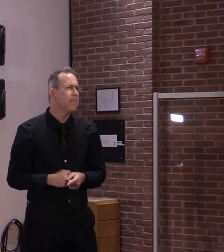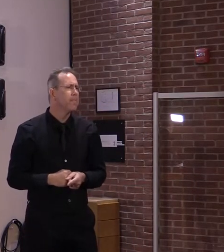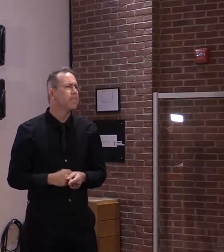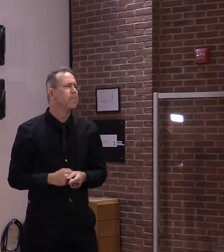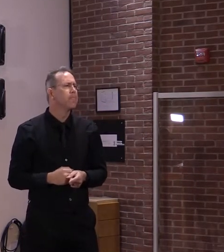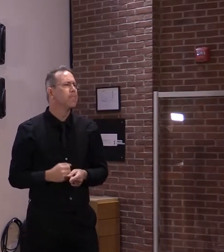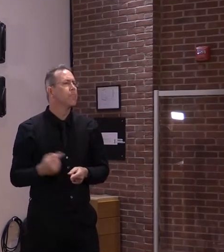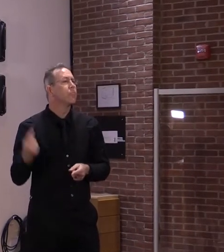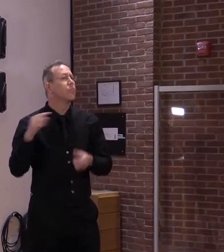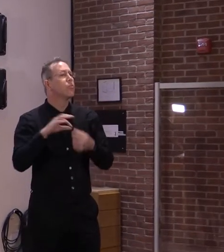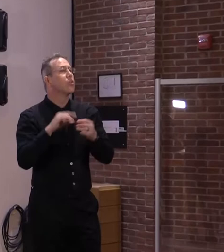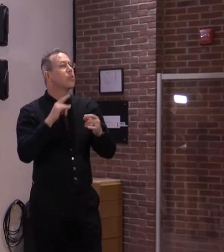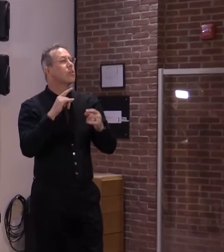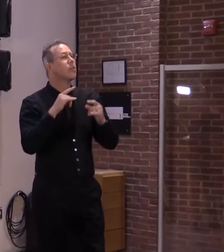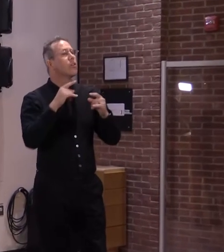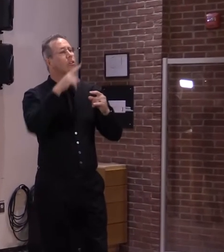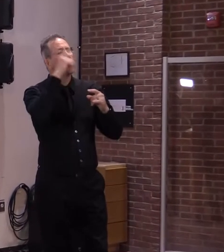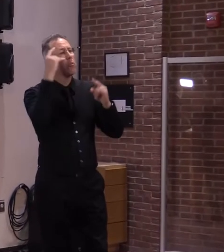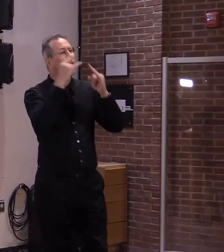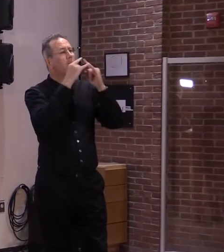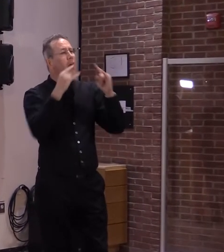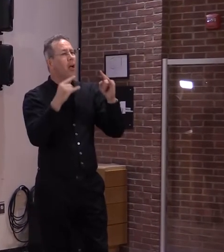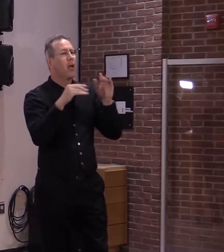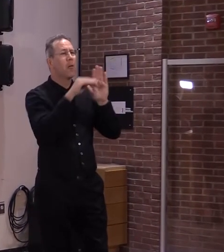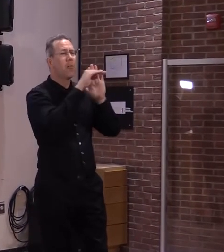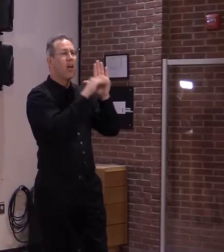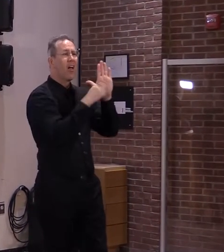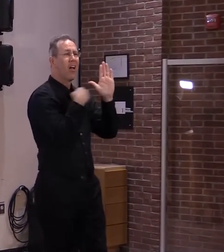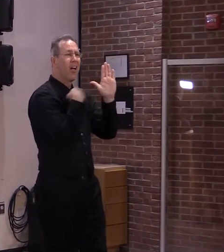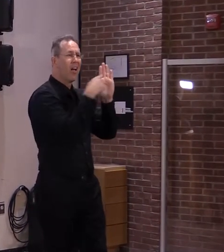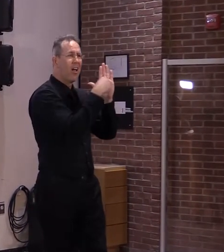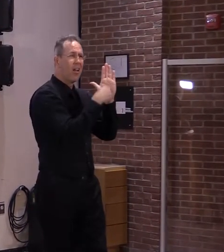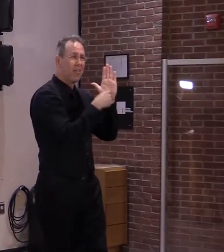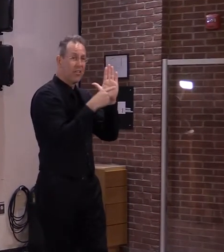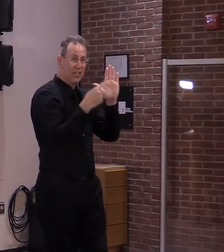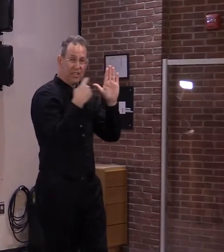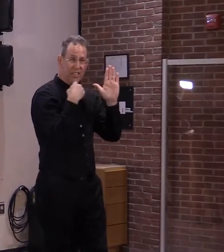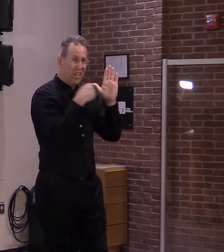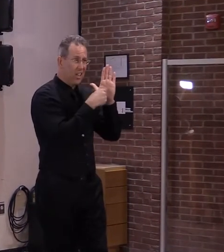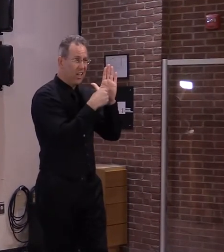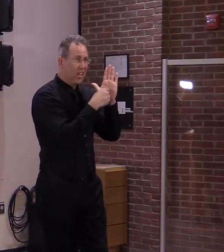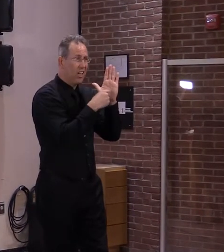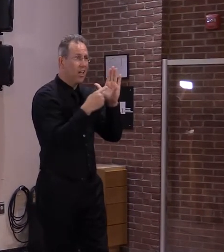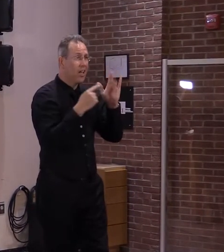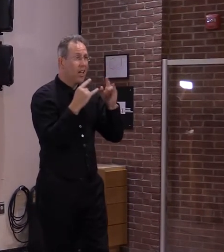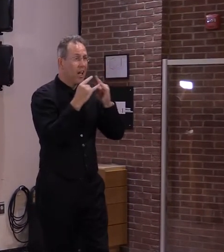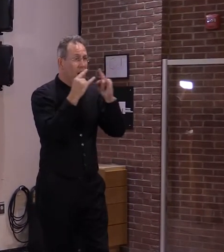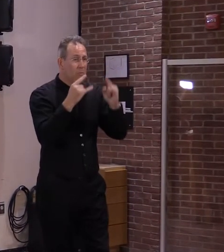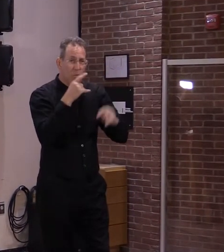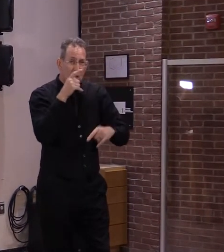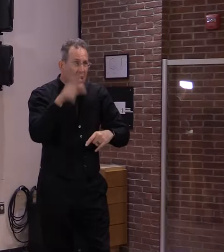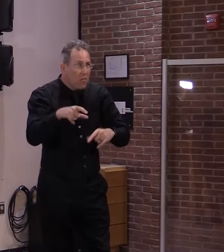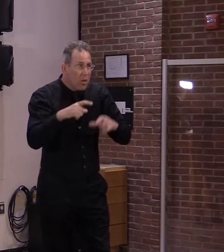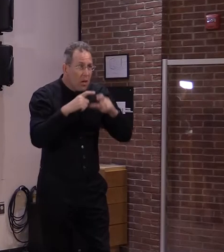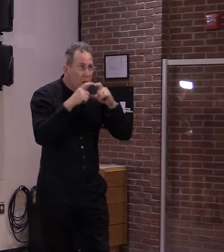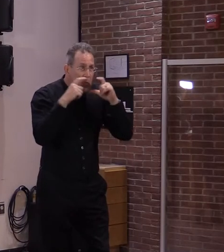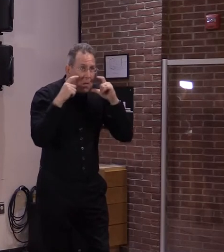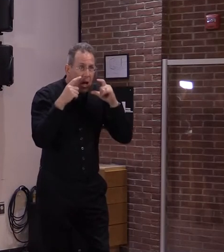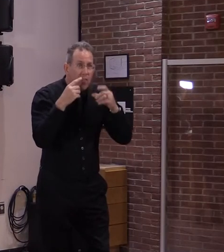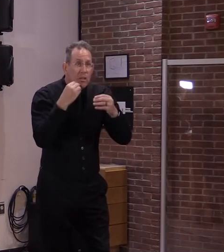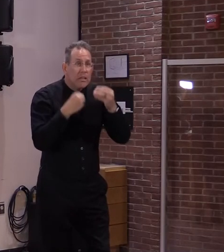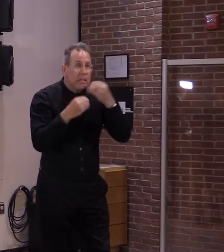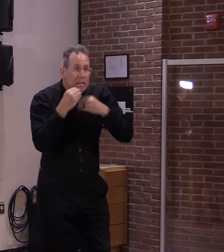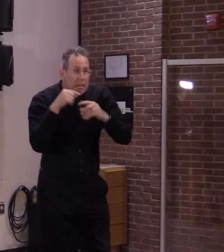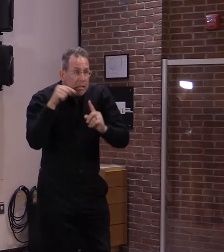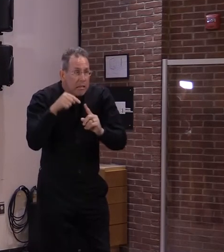actually need to wear masks while they're eating and sleeping. And so I'm wondering how can camps approach these exceptions